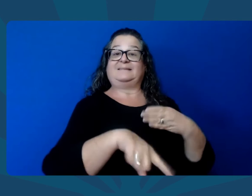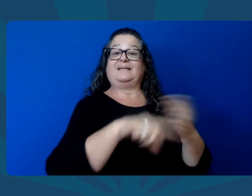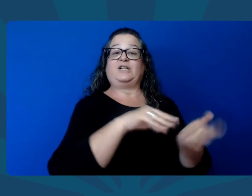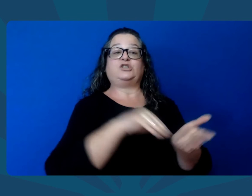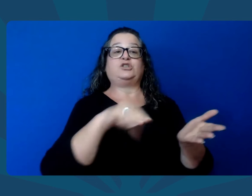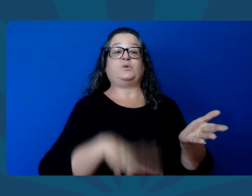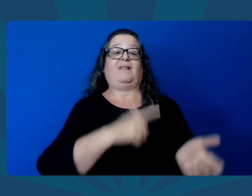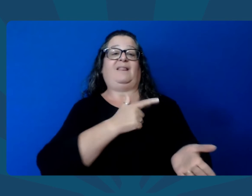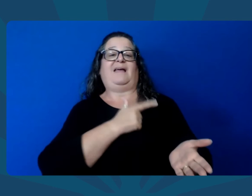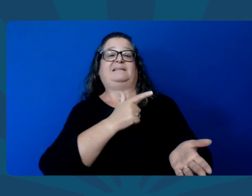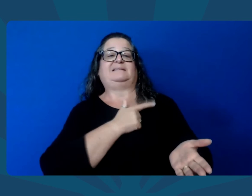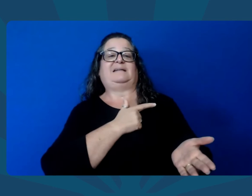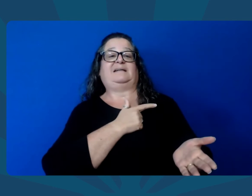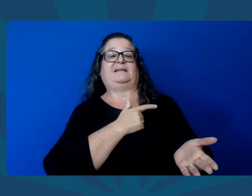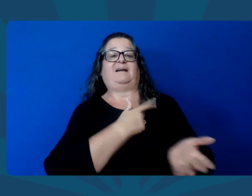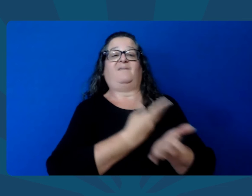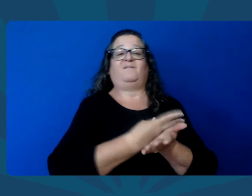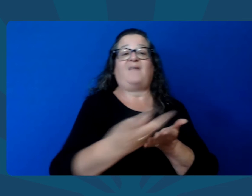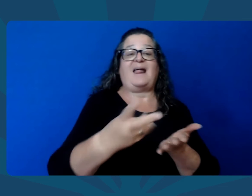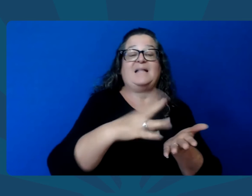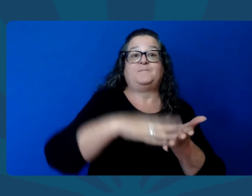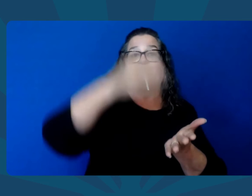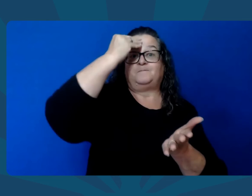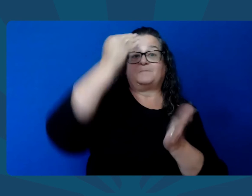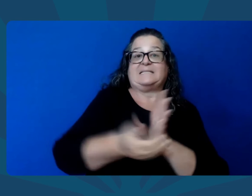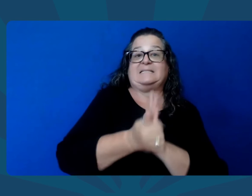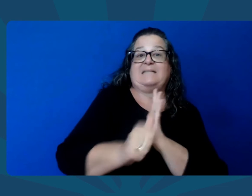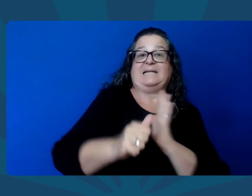necessary for a successful life.